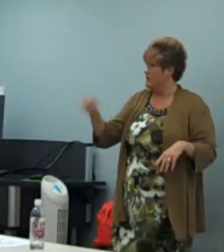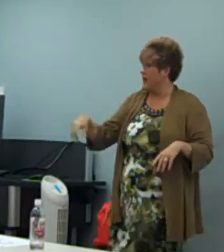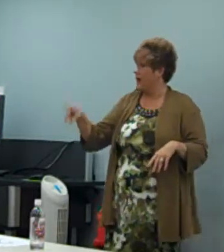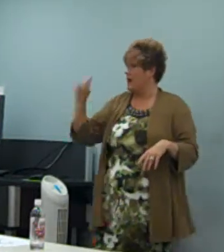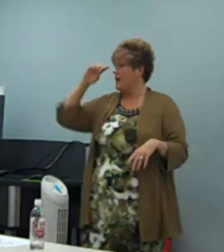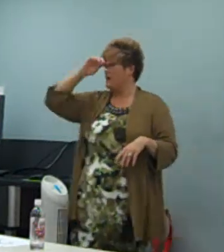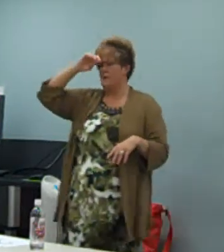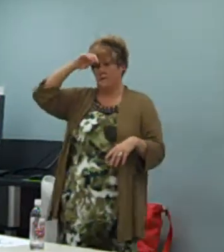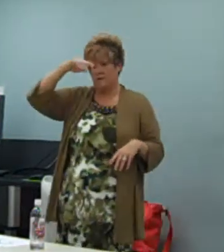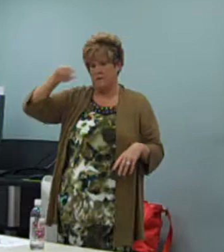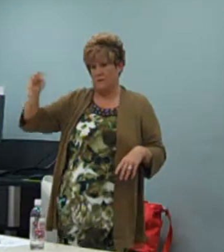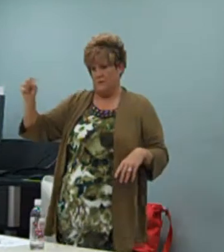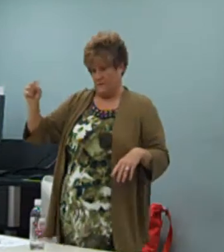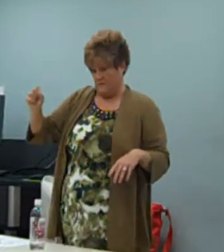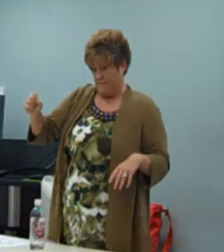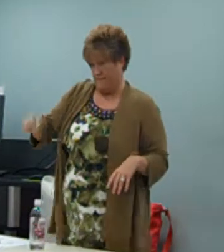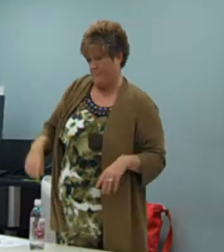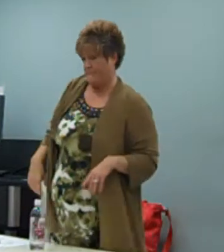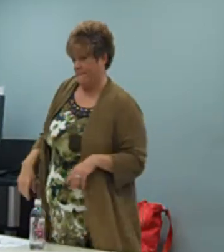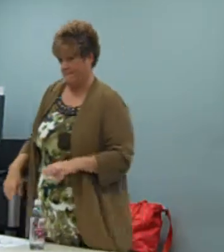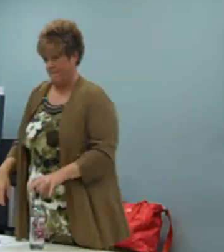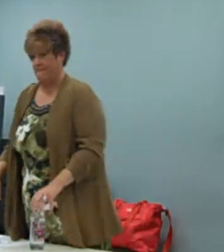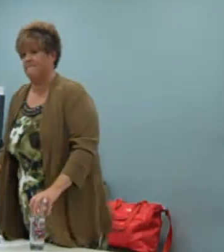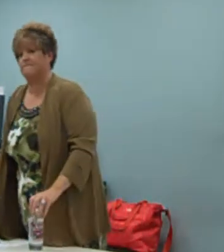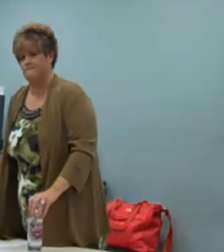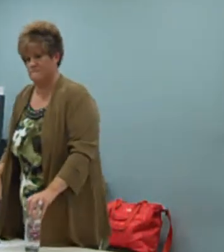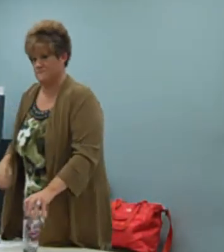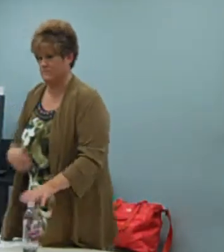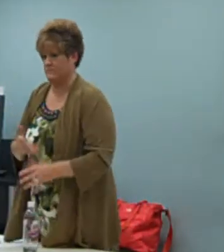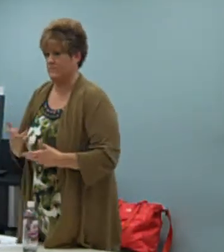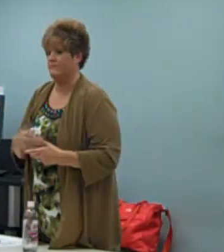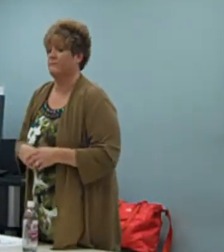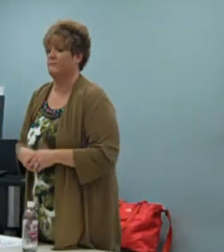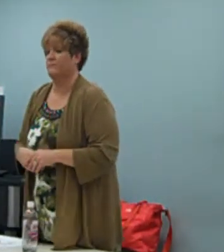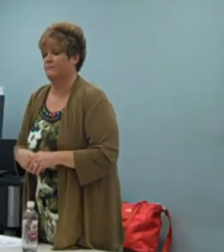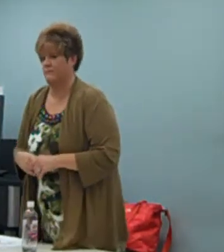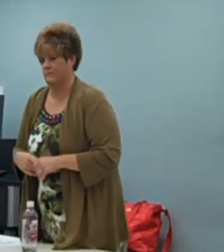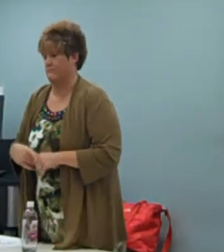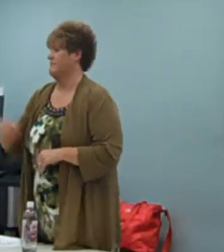learn to trust you, and the communication will be much easier.